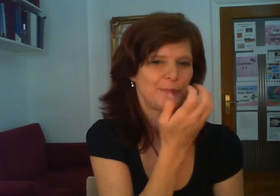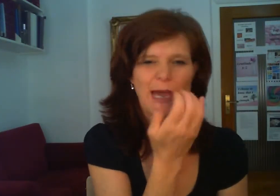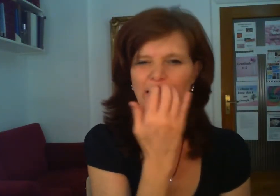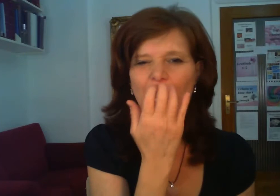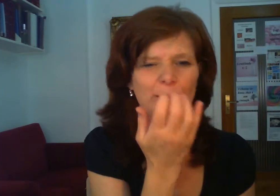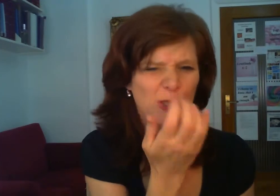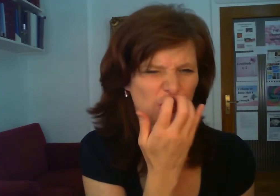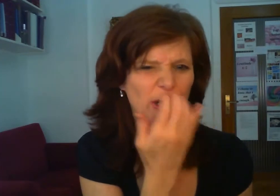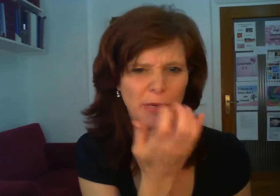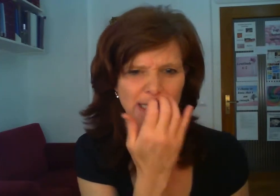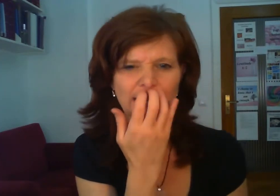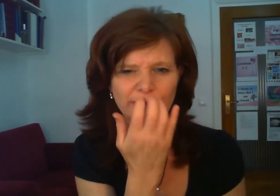and i'm enjoying myself